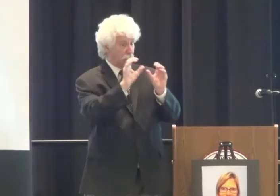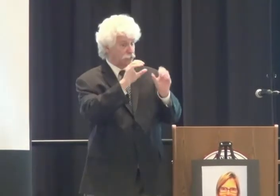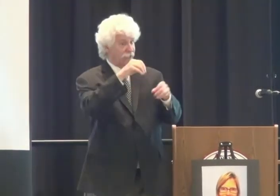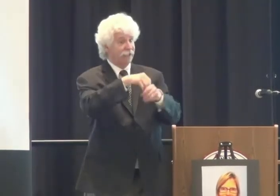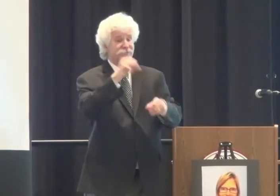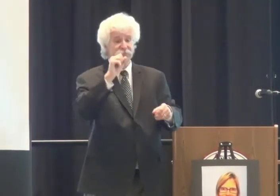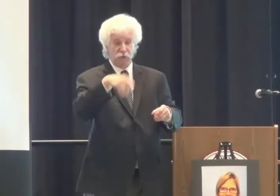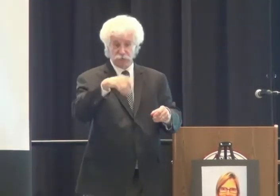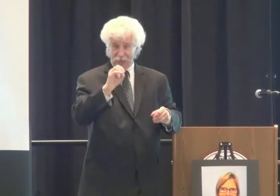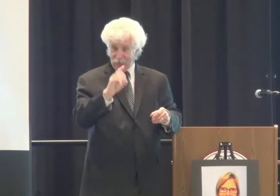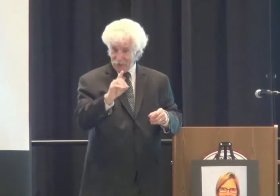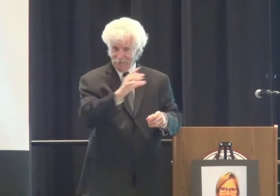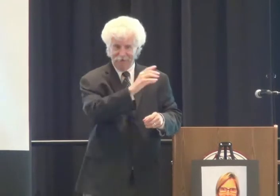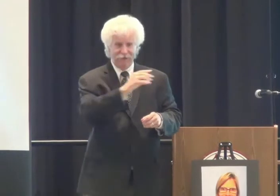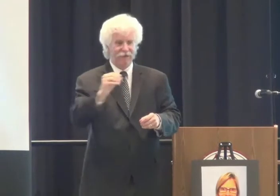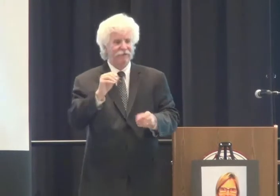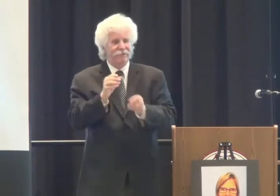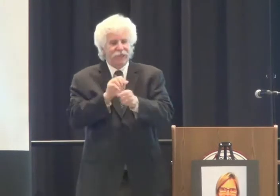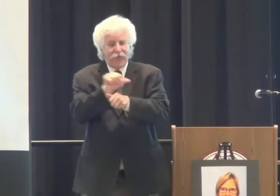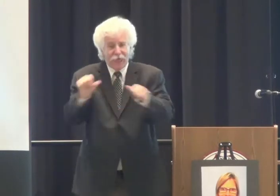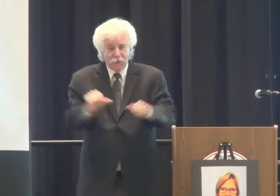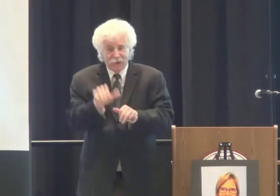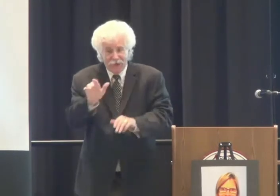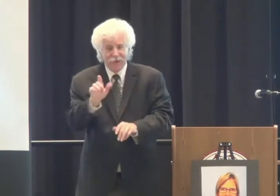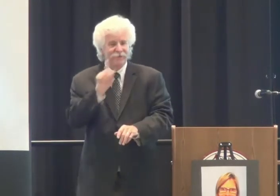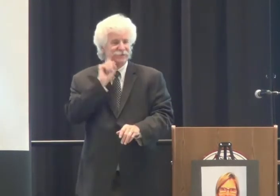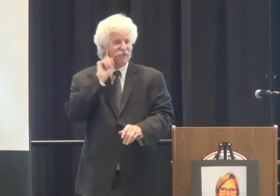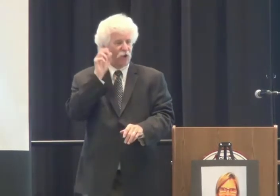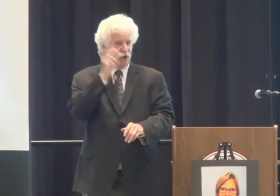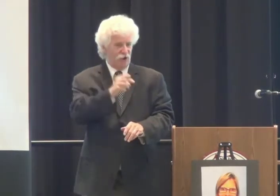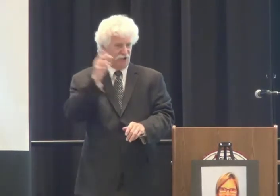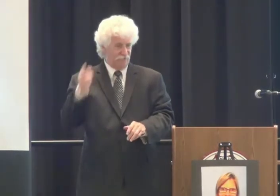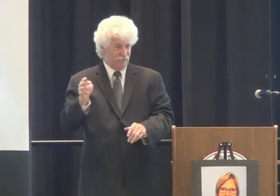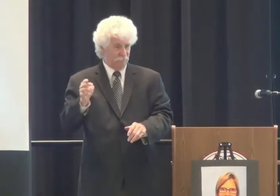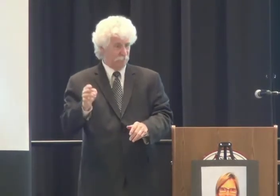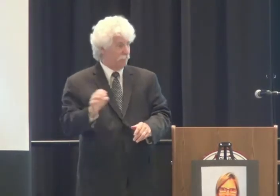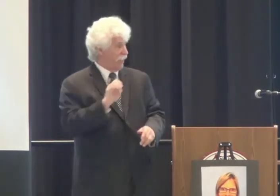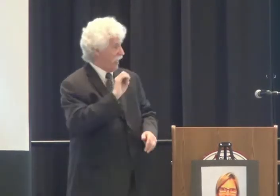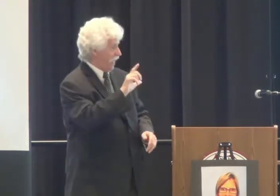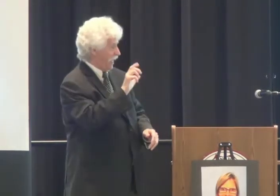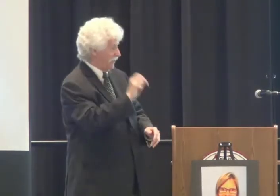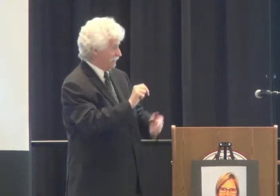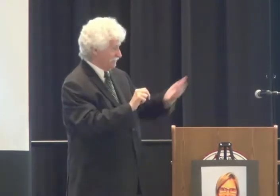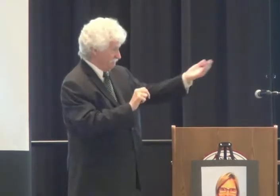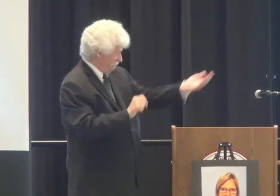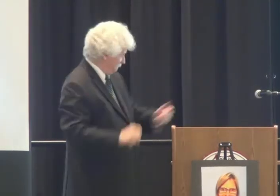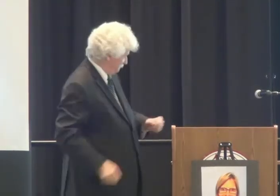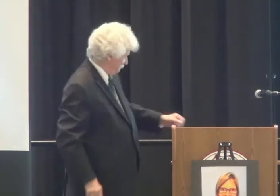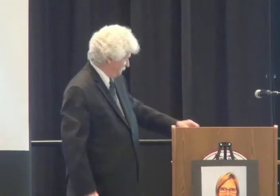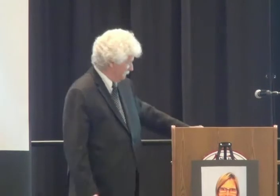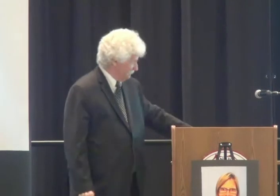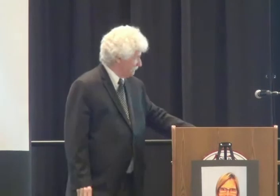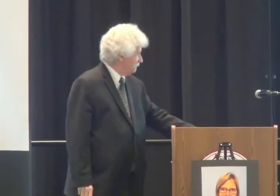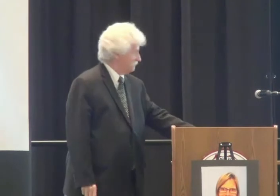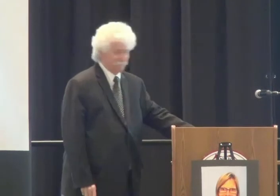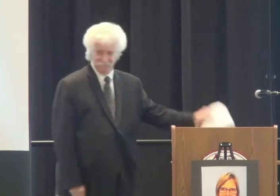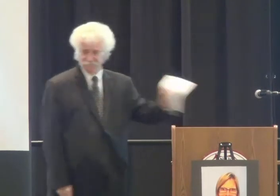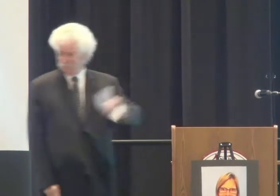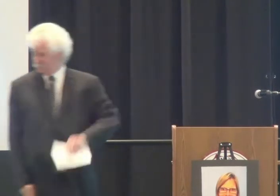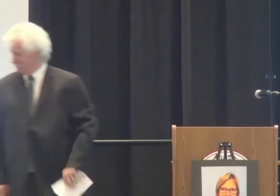professional colleague. She was credentialed with Roxanne Watson's special ed and deaf and hard of hearing education. bring her down.